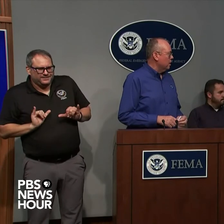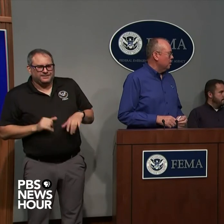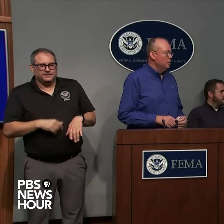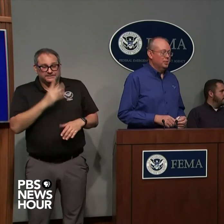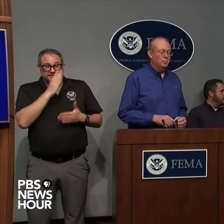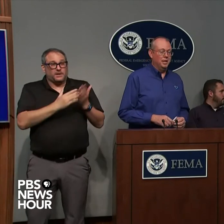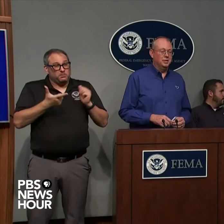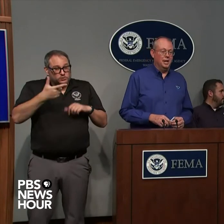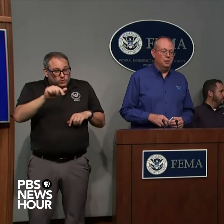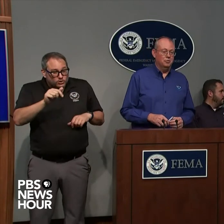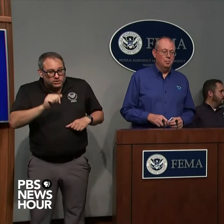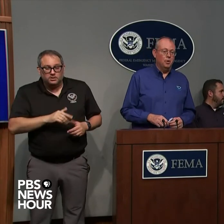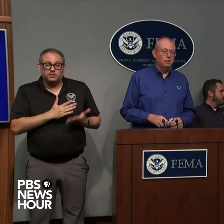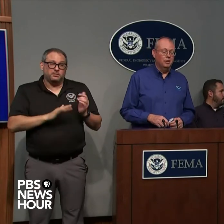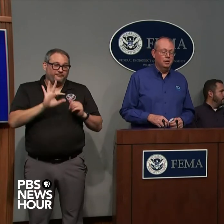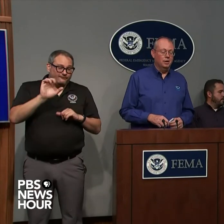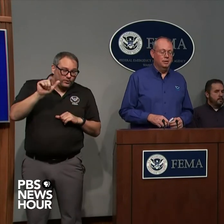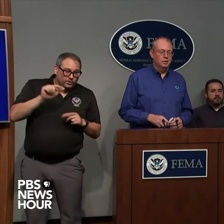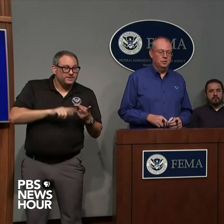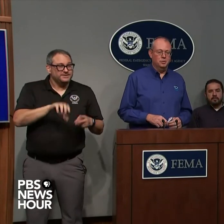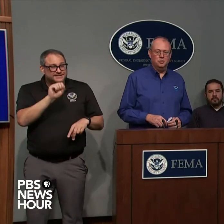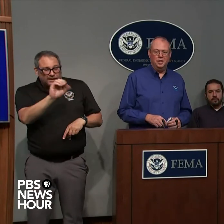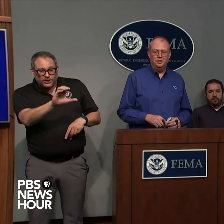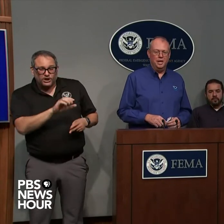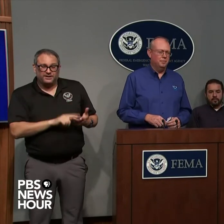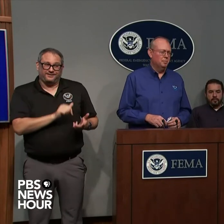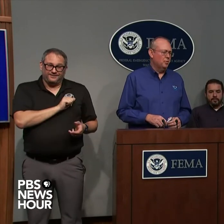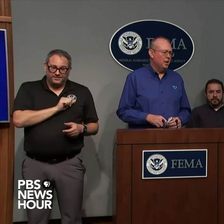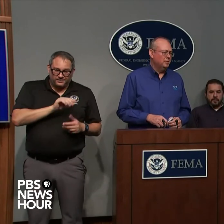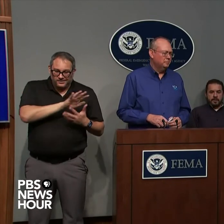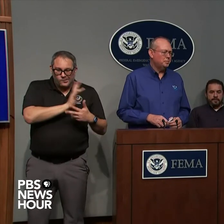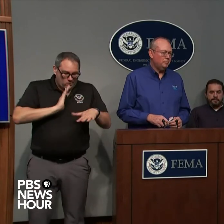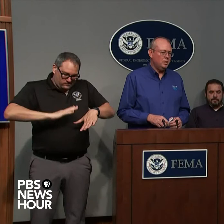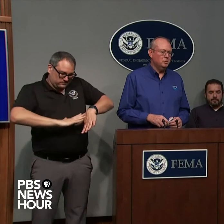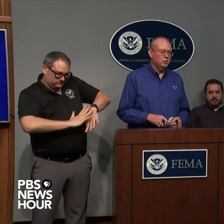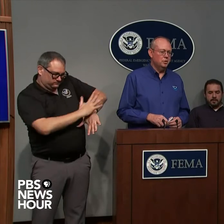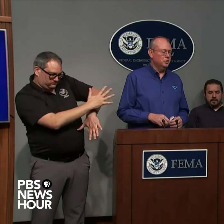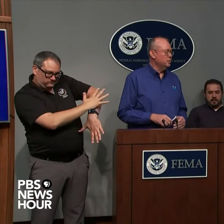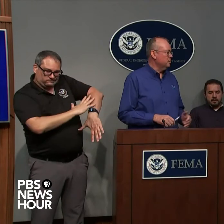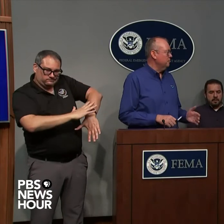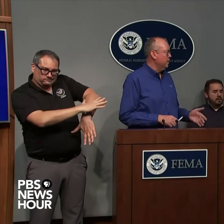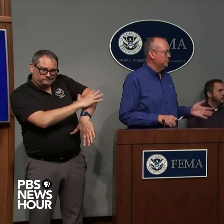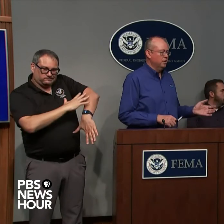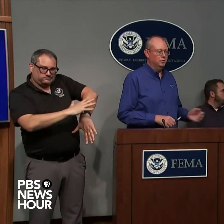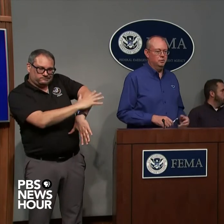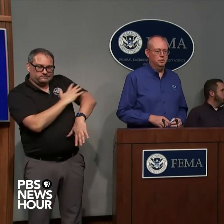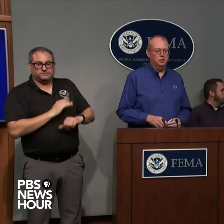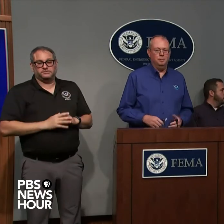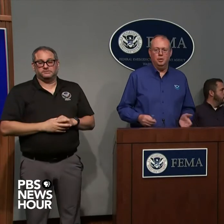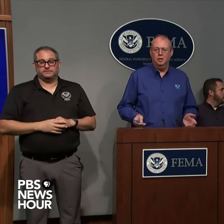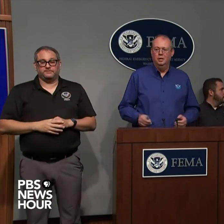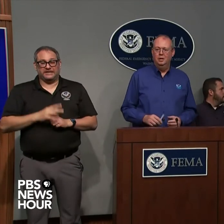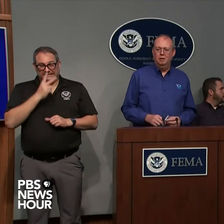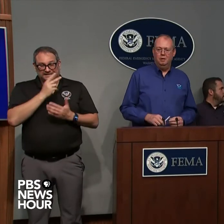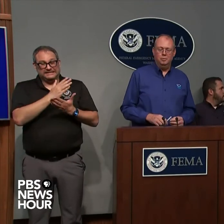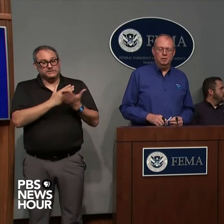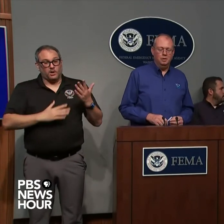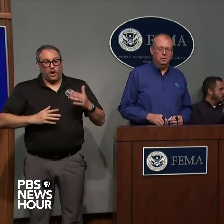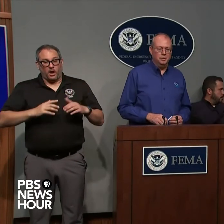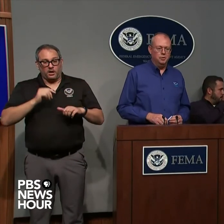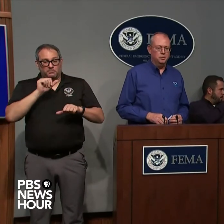South Carolina but the rains got to go somewhere and at least these are states that have some terrain so you could see some flash flooding so just anybody